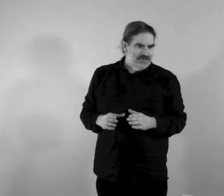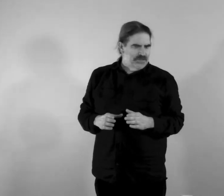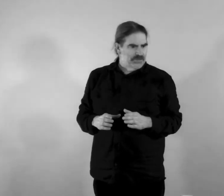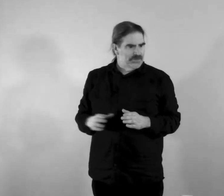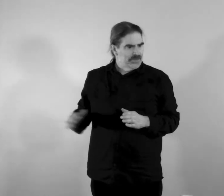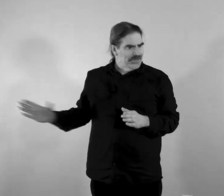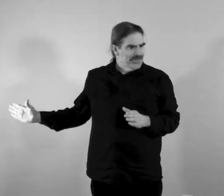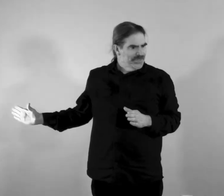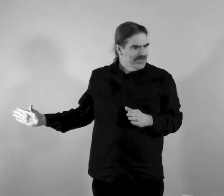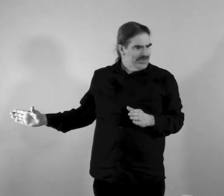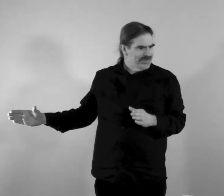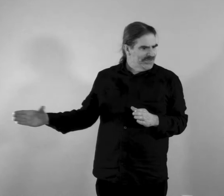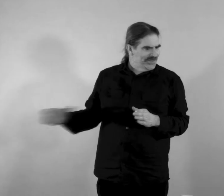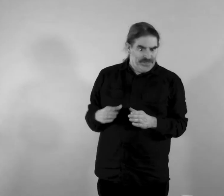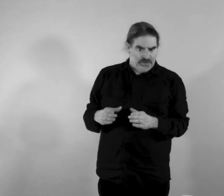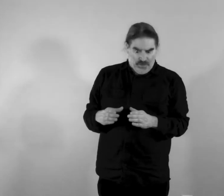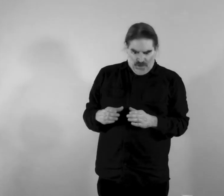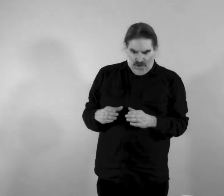Their cups come together,